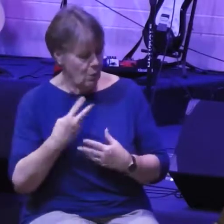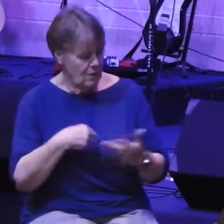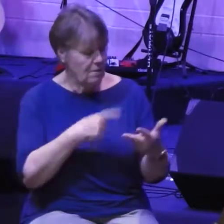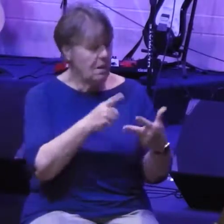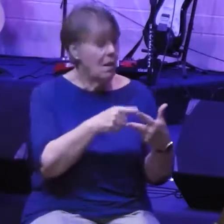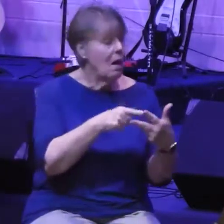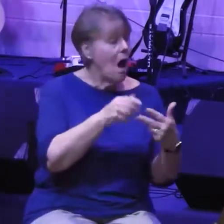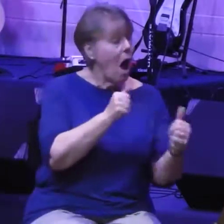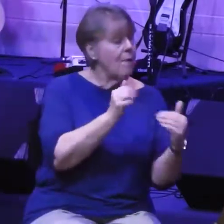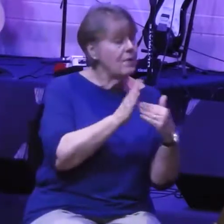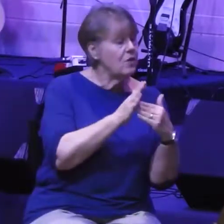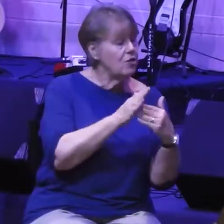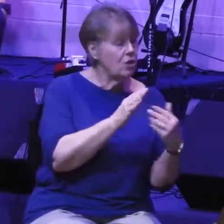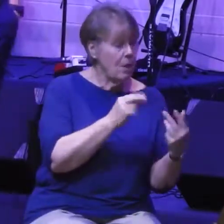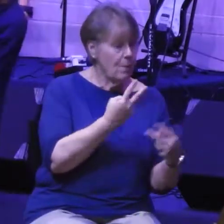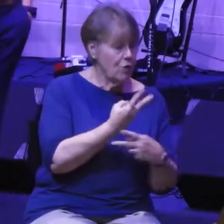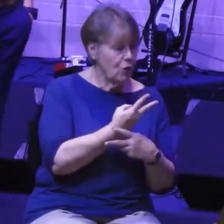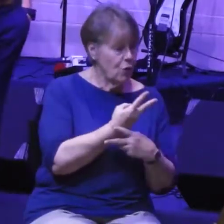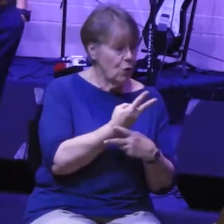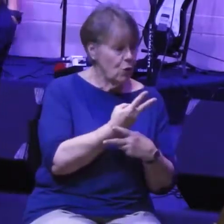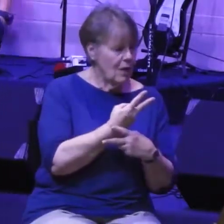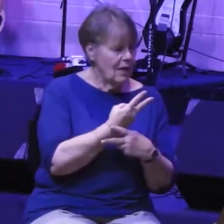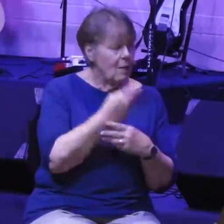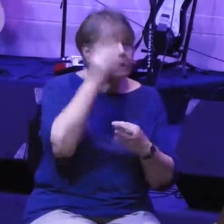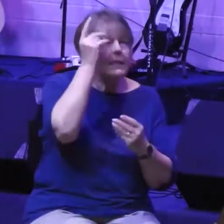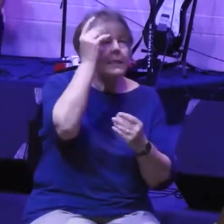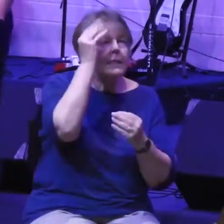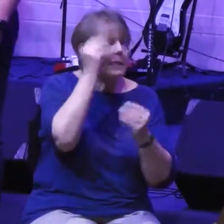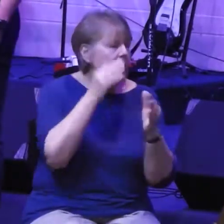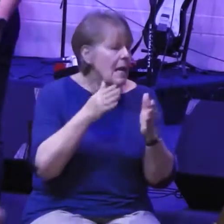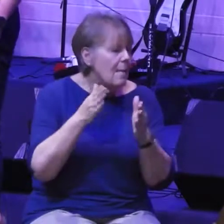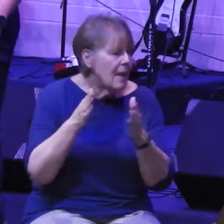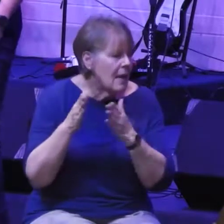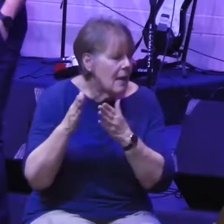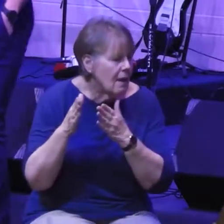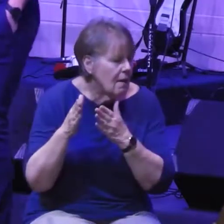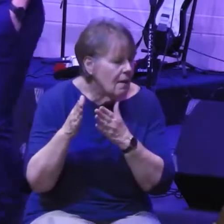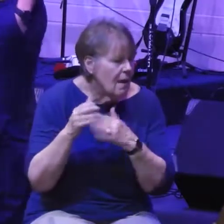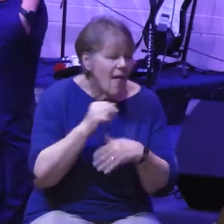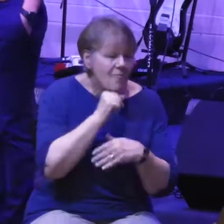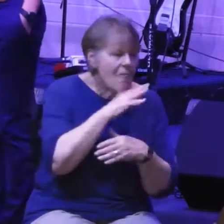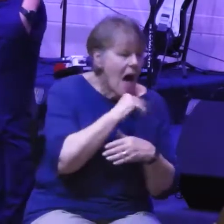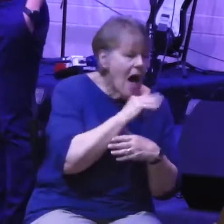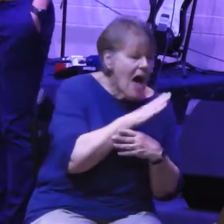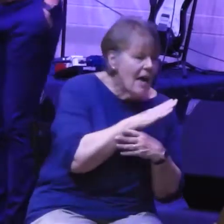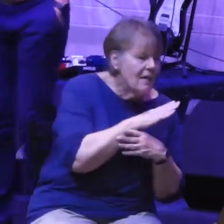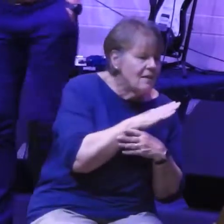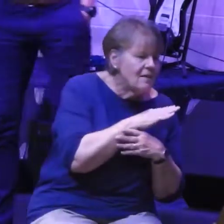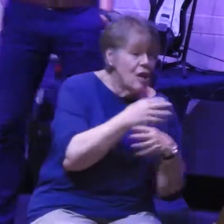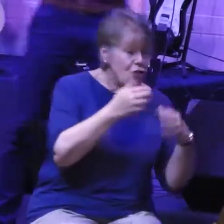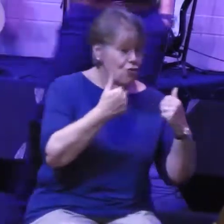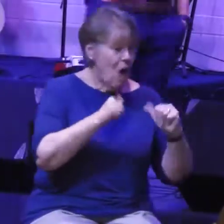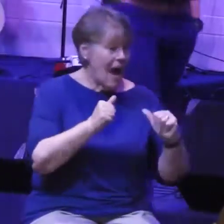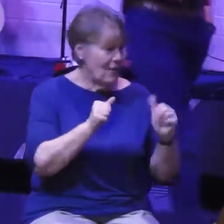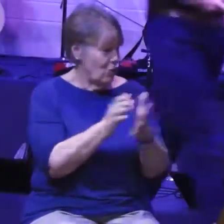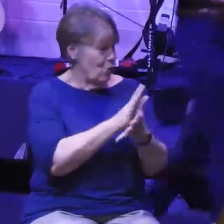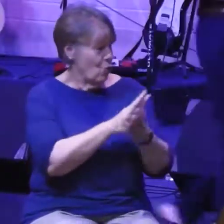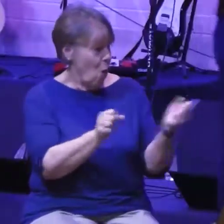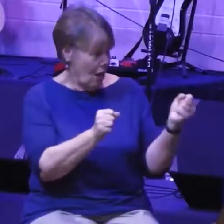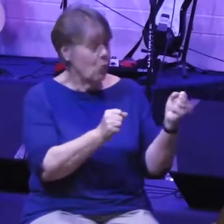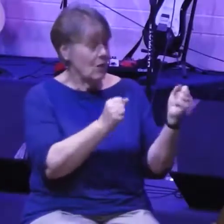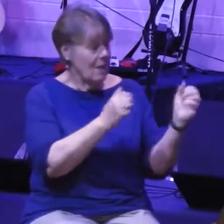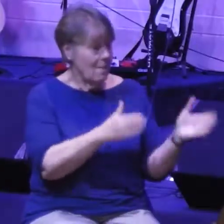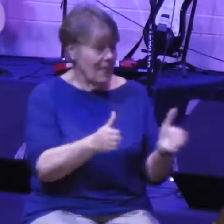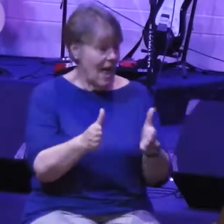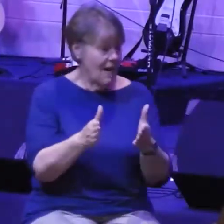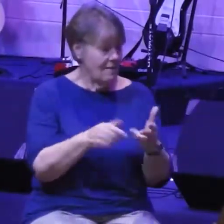was scheming, sometimes lies, sometimes active defiance to try and ruin the plans. And then the